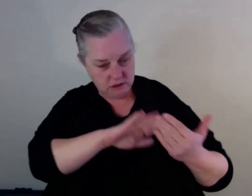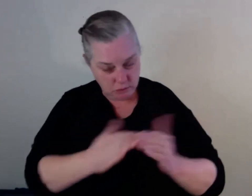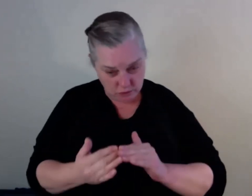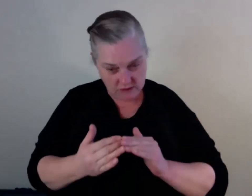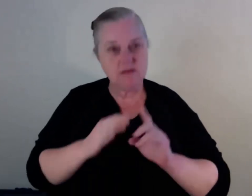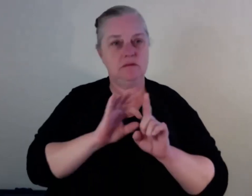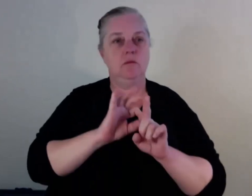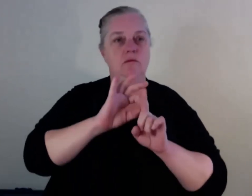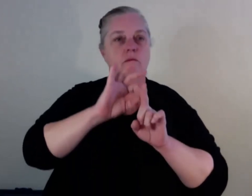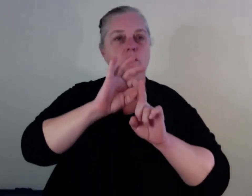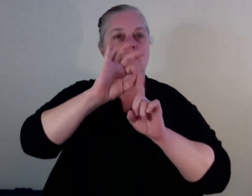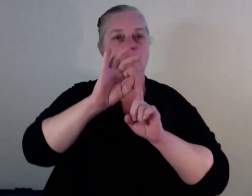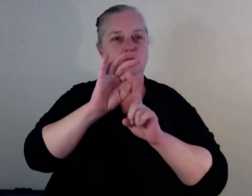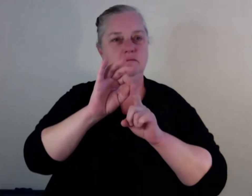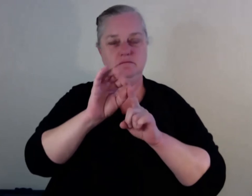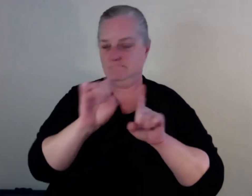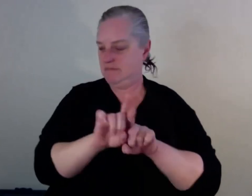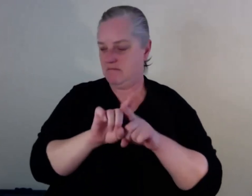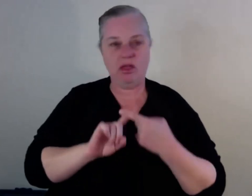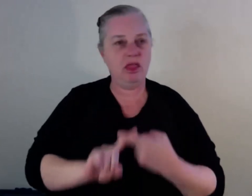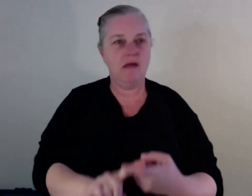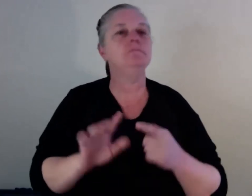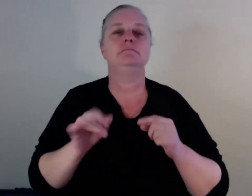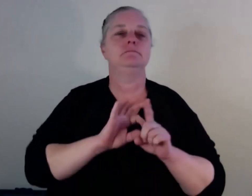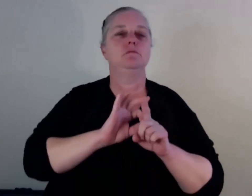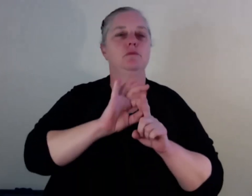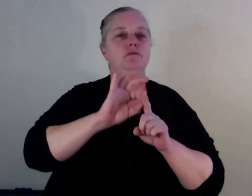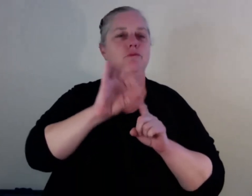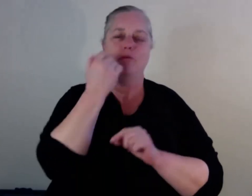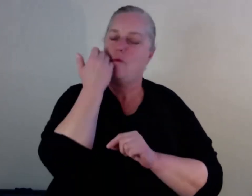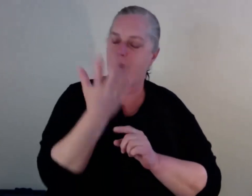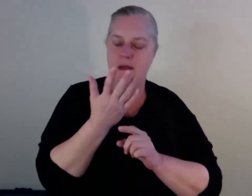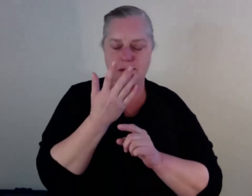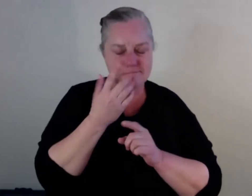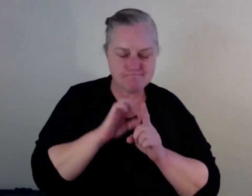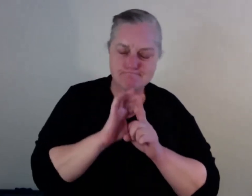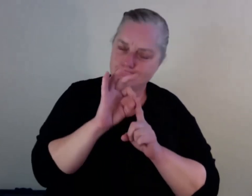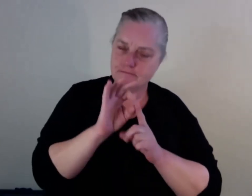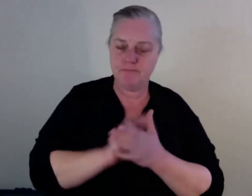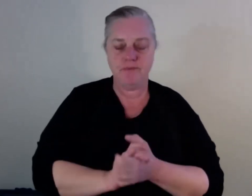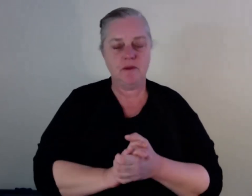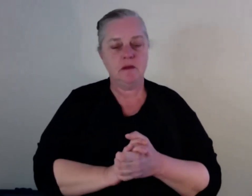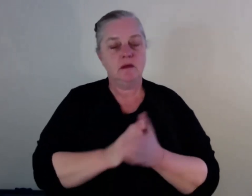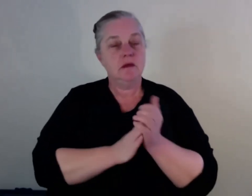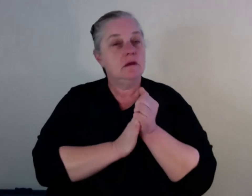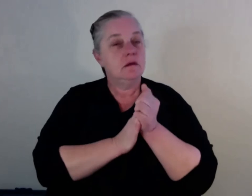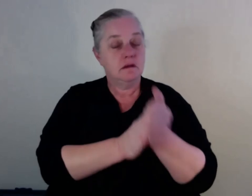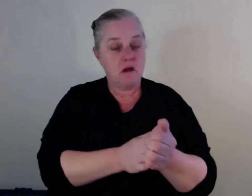in the updated guide. So essentially, the guide incorporates some really important research that NADA's commissioned